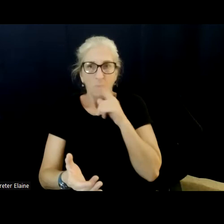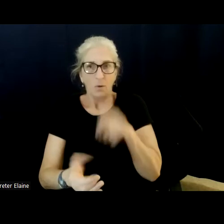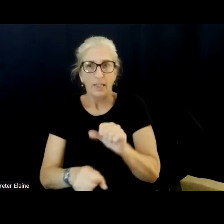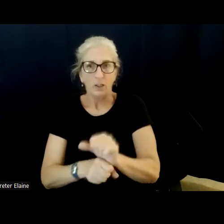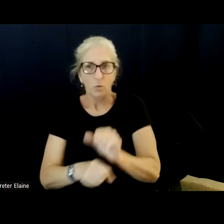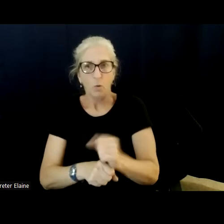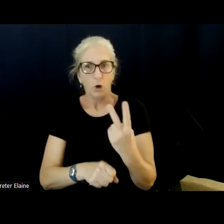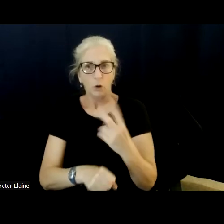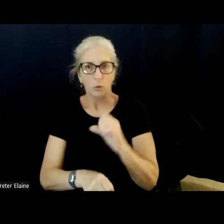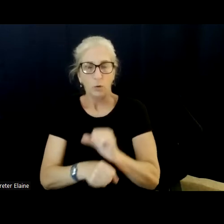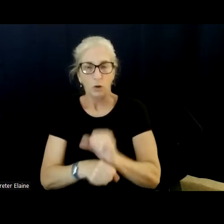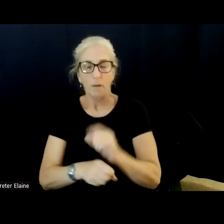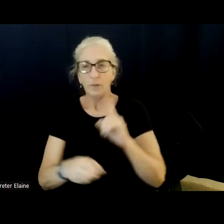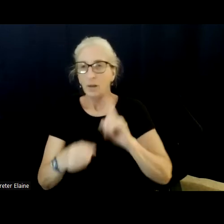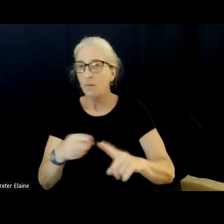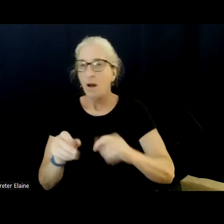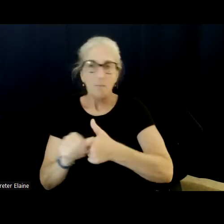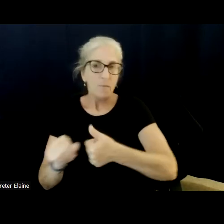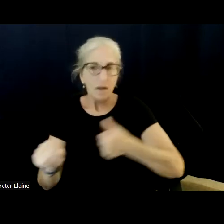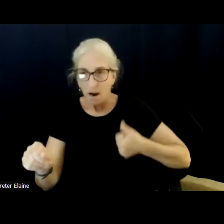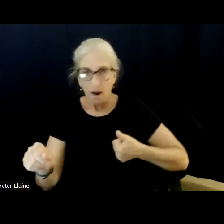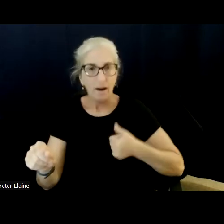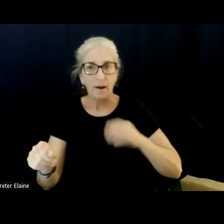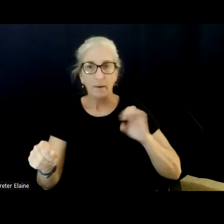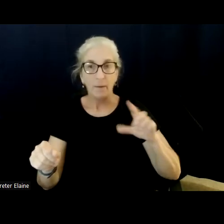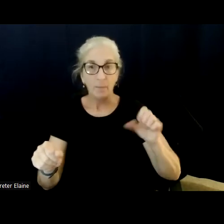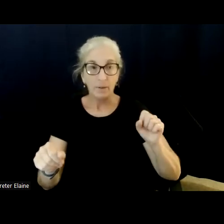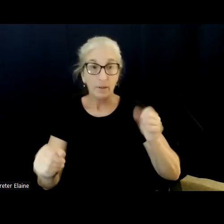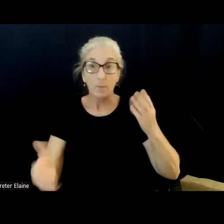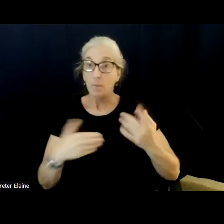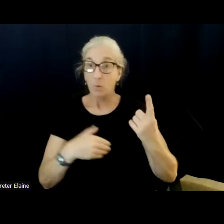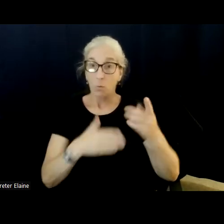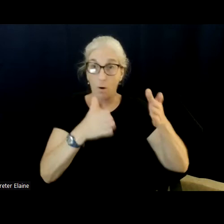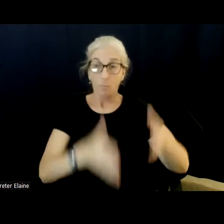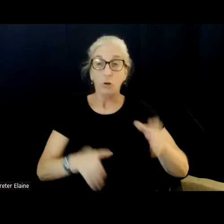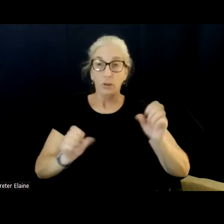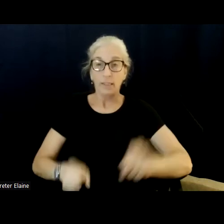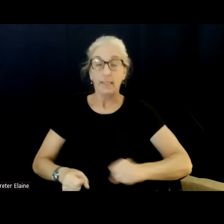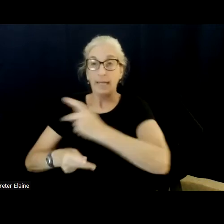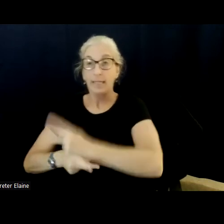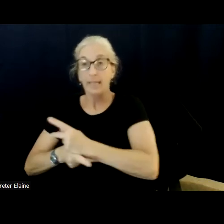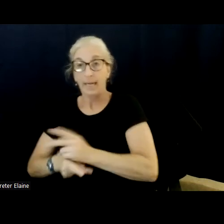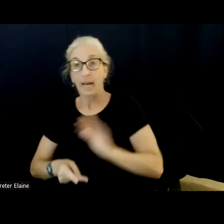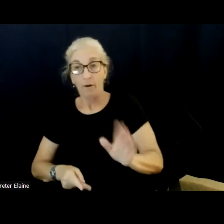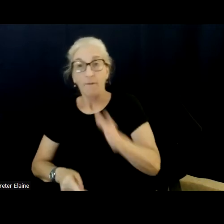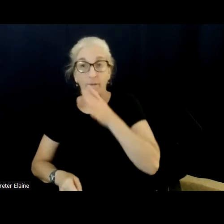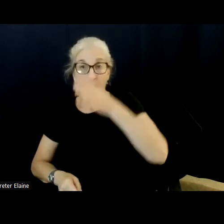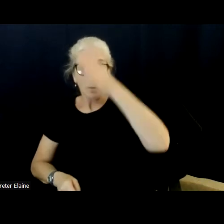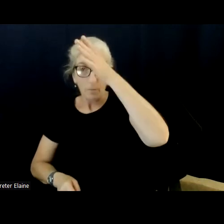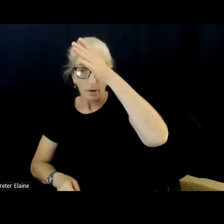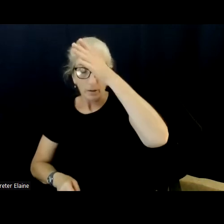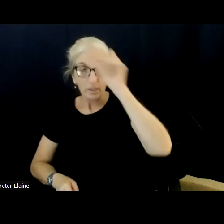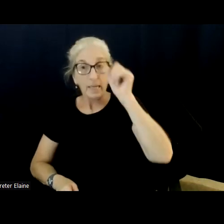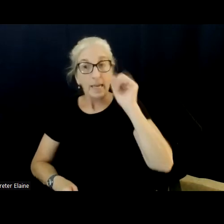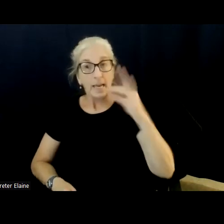still not be able to keep up with their bill. Maybe one of them will be able to actually care for their parents. Or if they have enough income, they